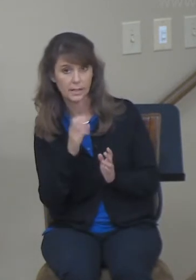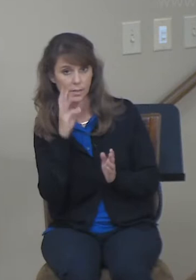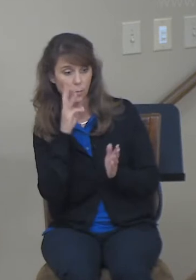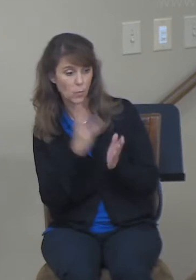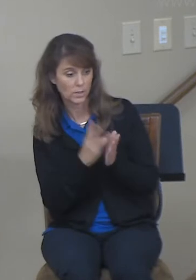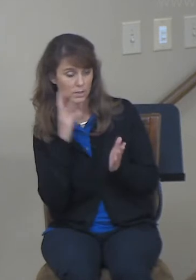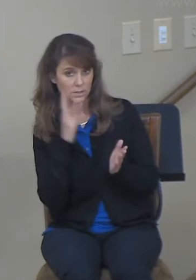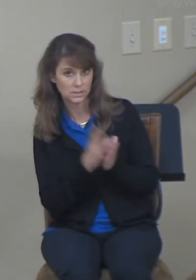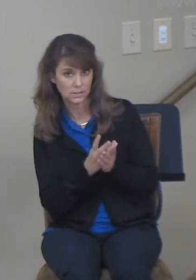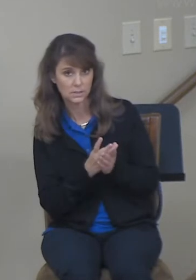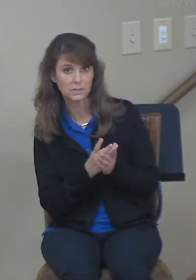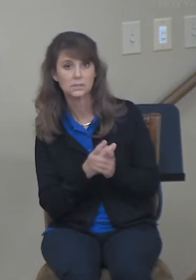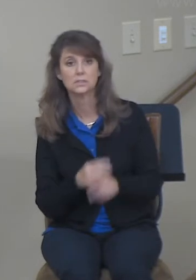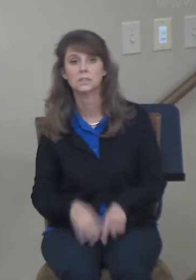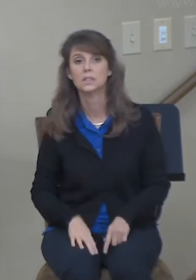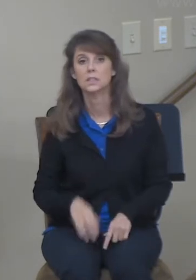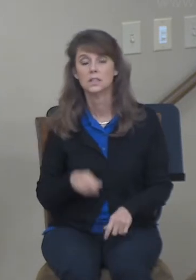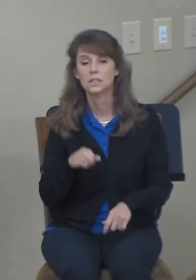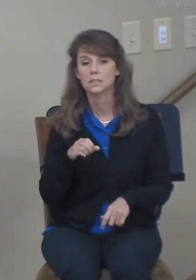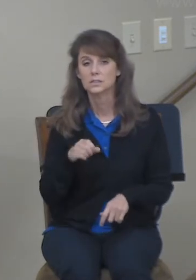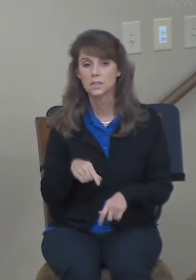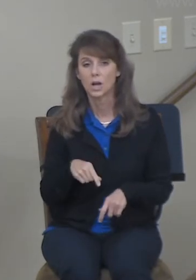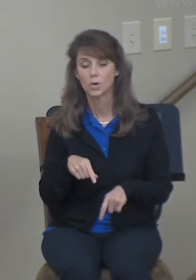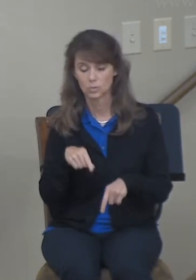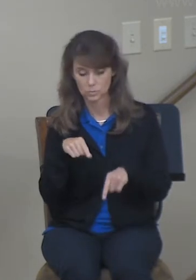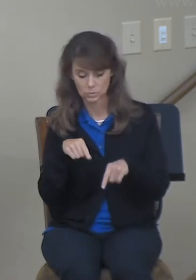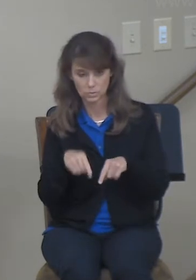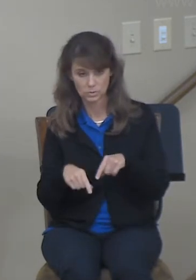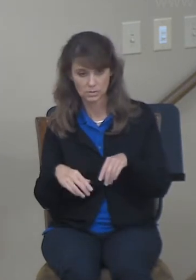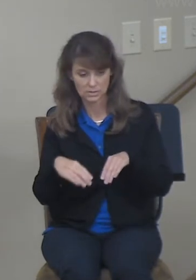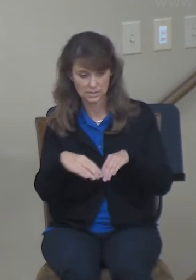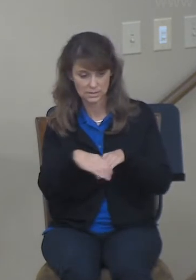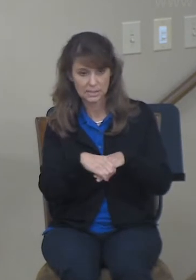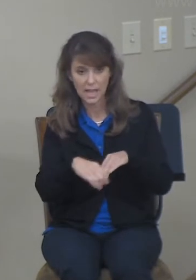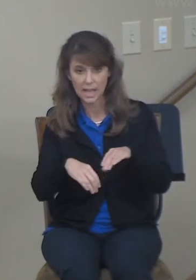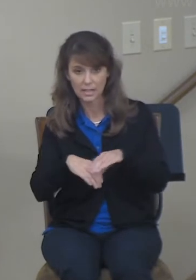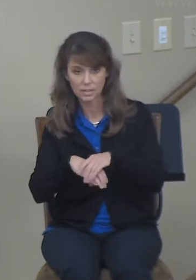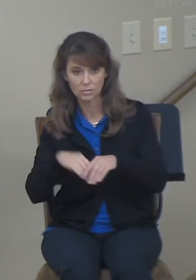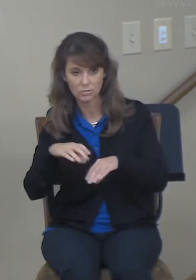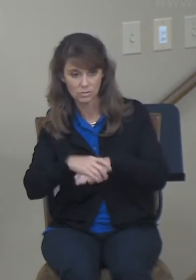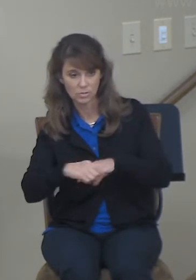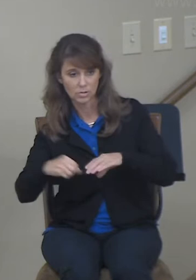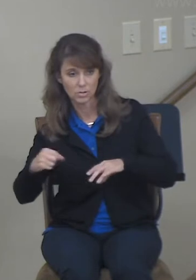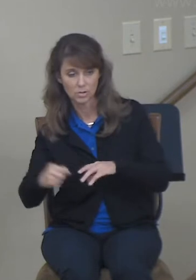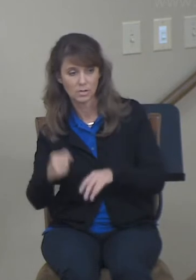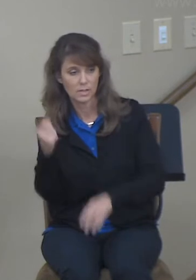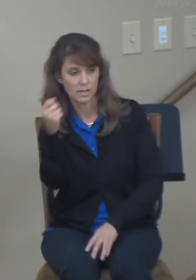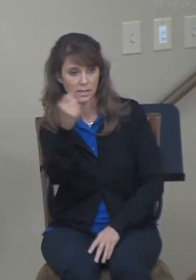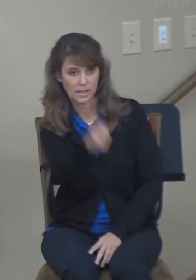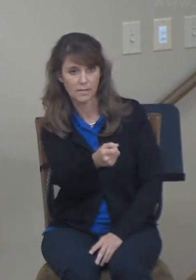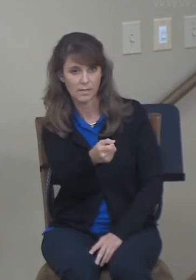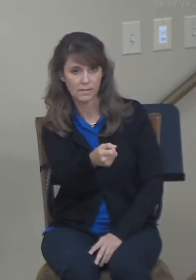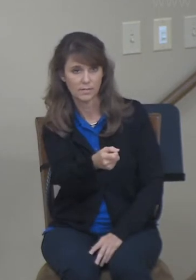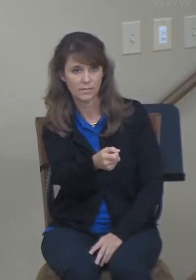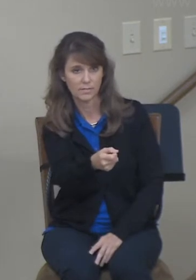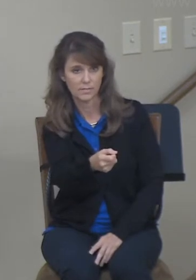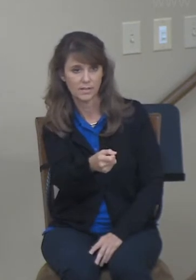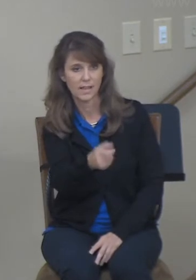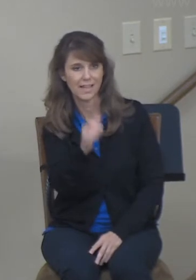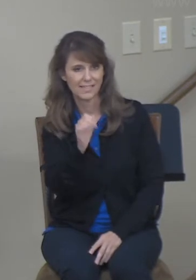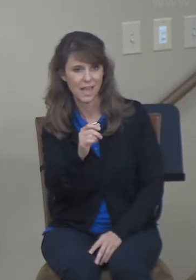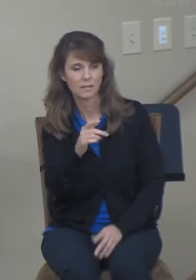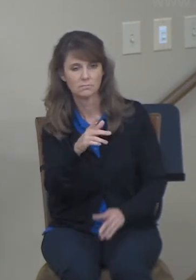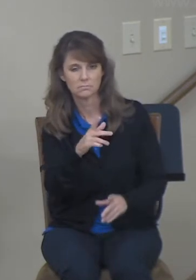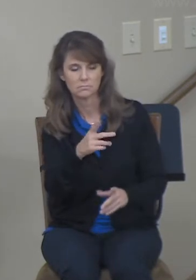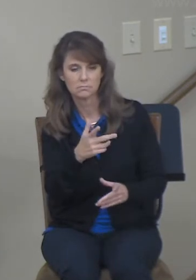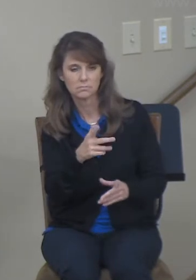sandals and gave it to the other as a manner of attestation. So, basically, the idea